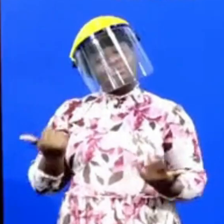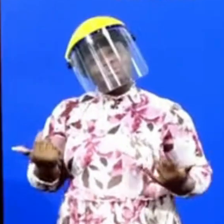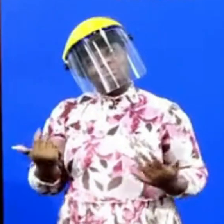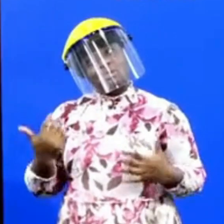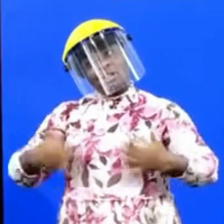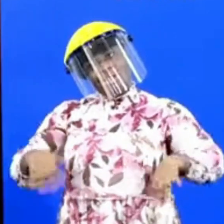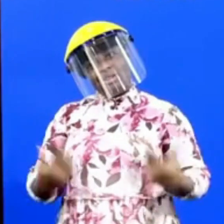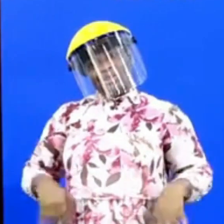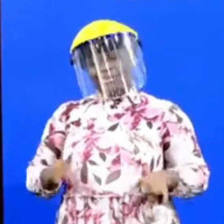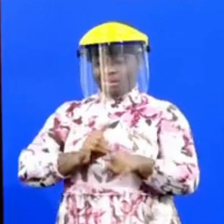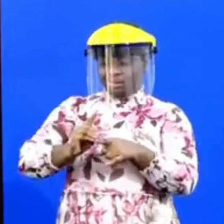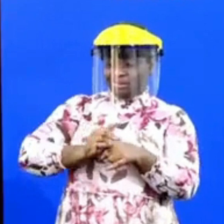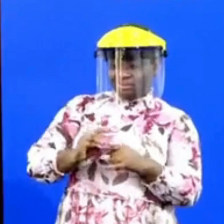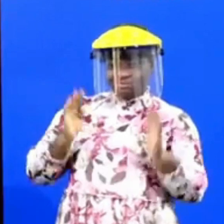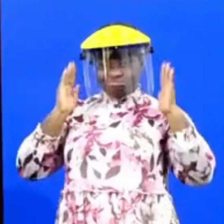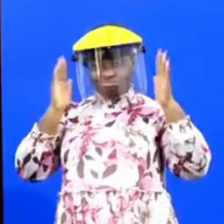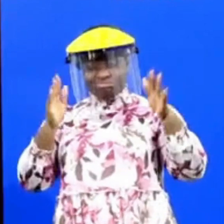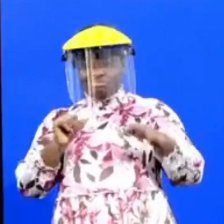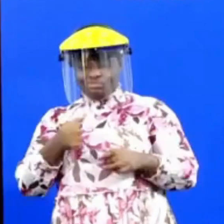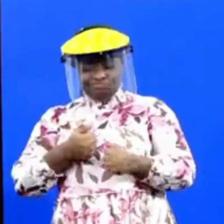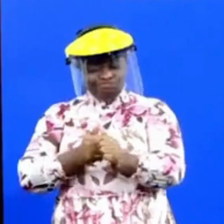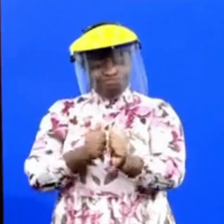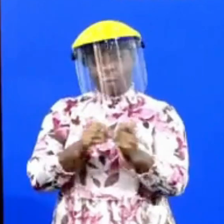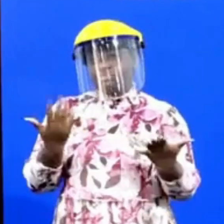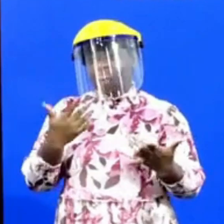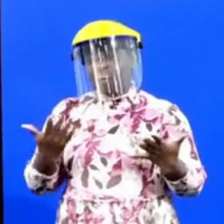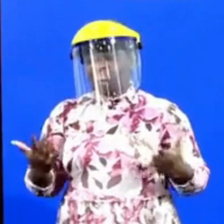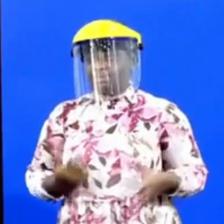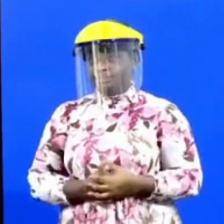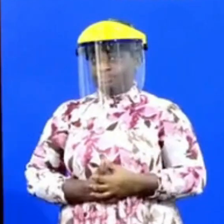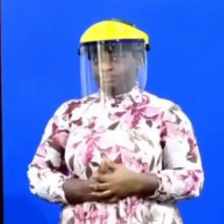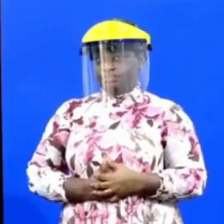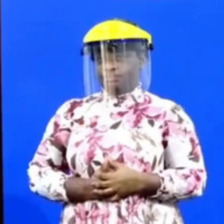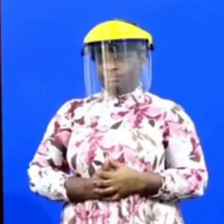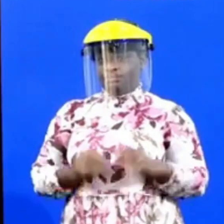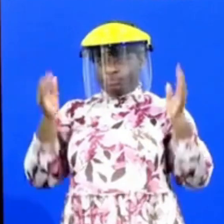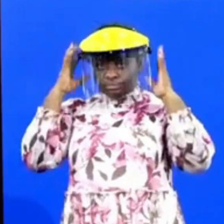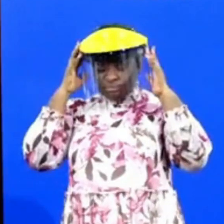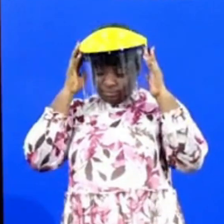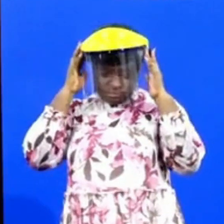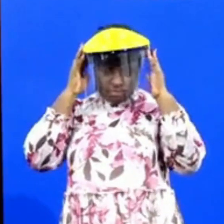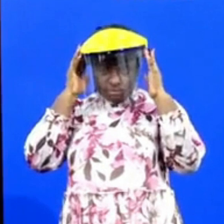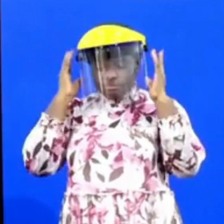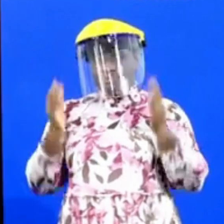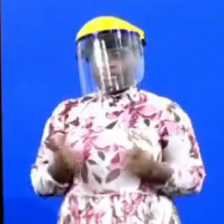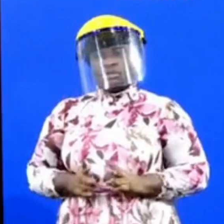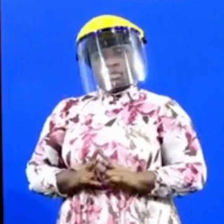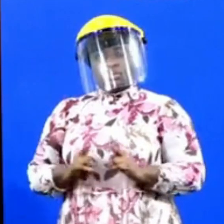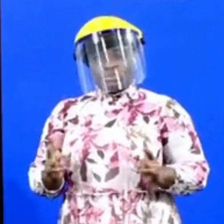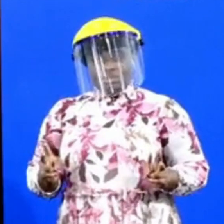lack of discipline and strict adherence to the regulations in Europe. So